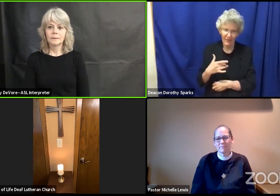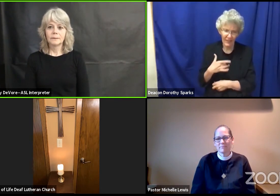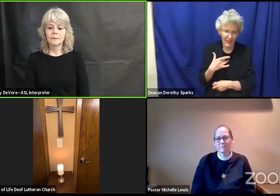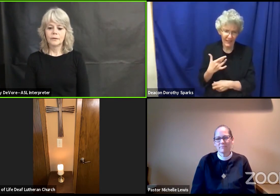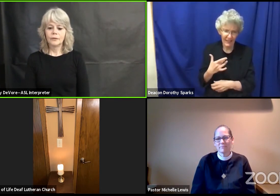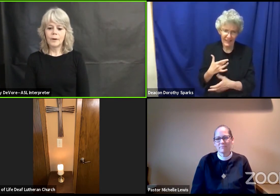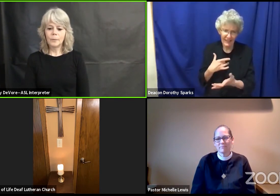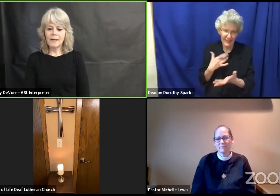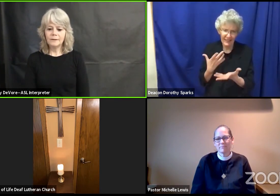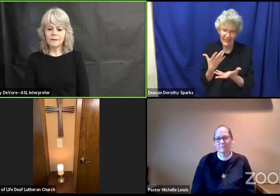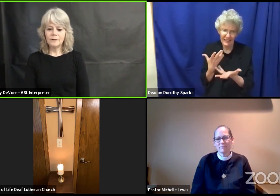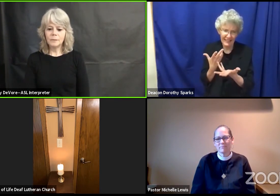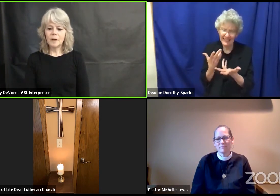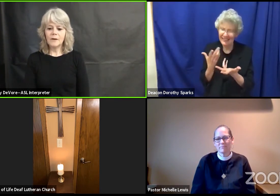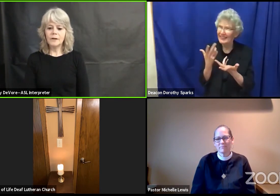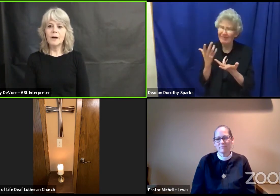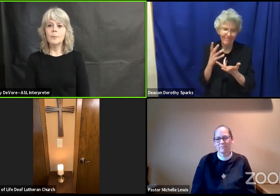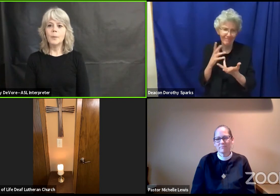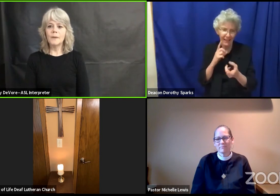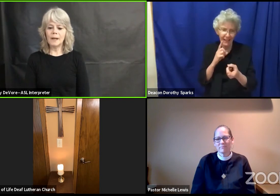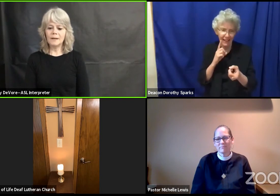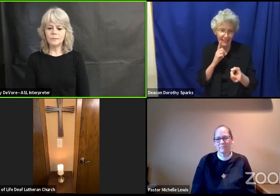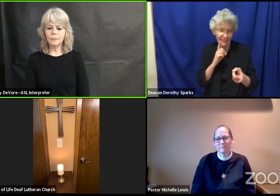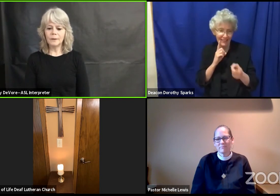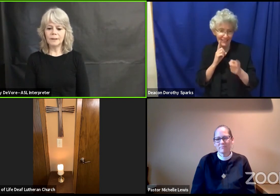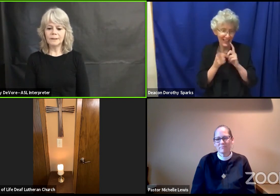from racism covered up with nice words